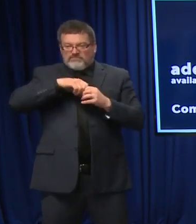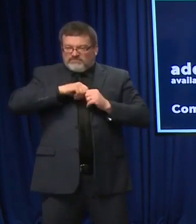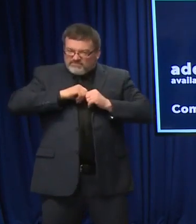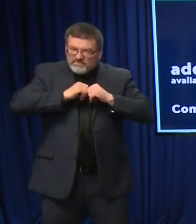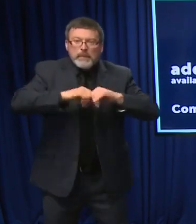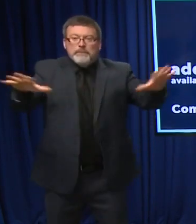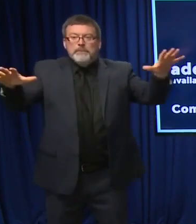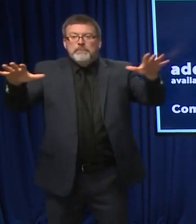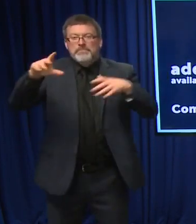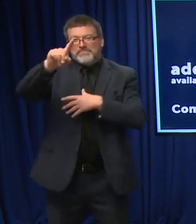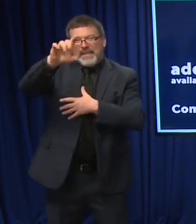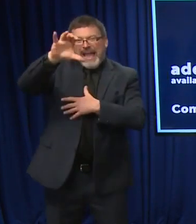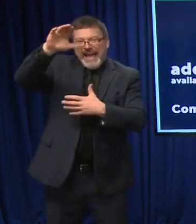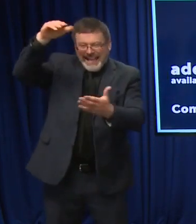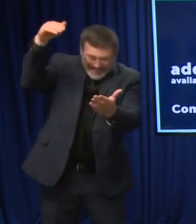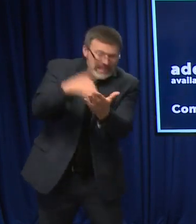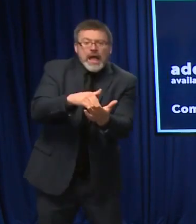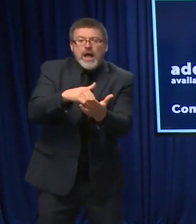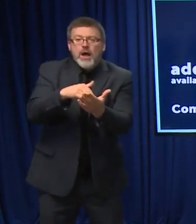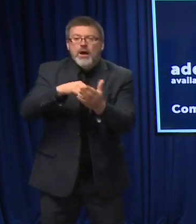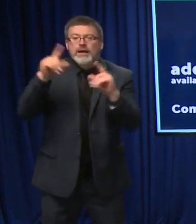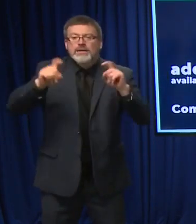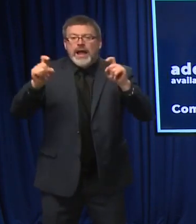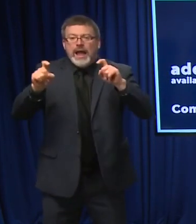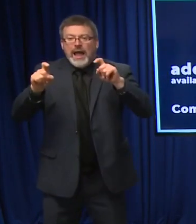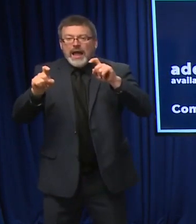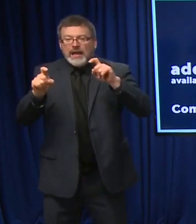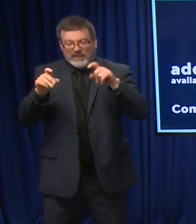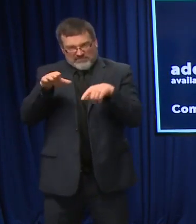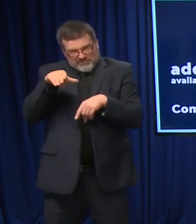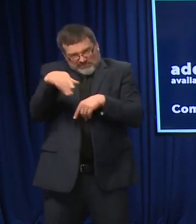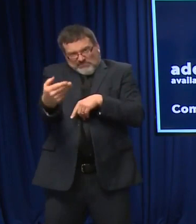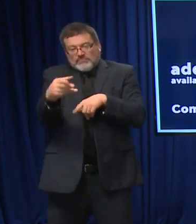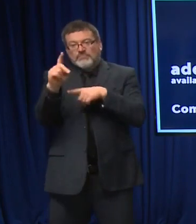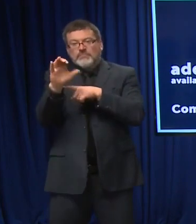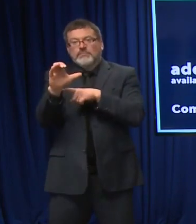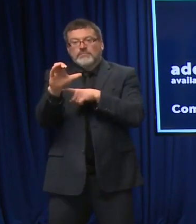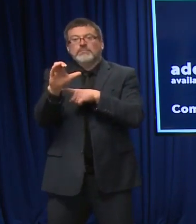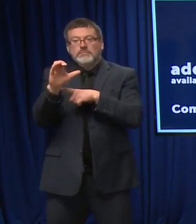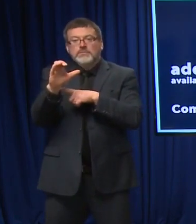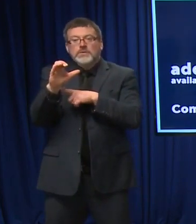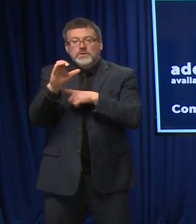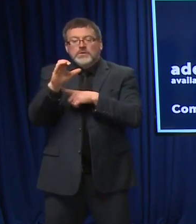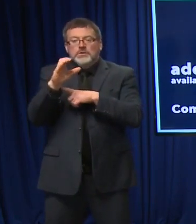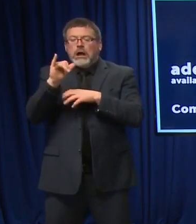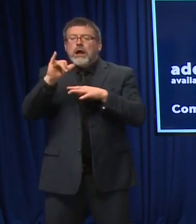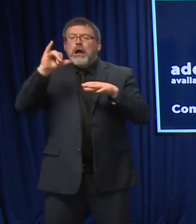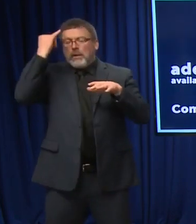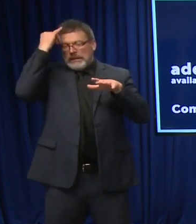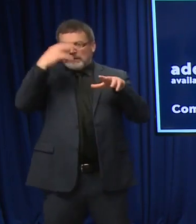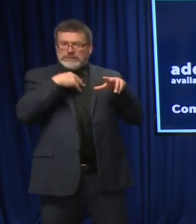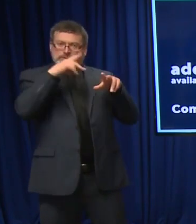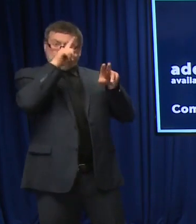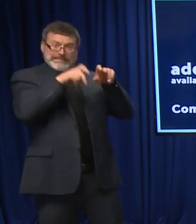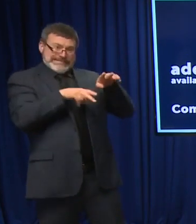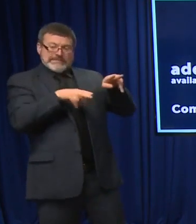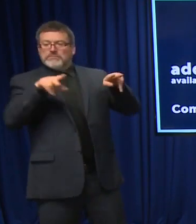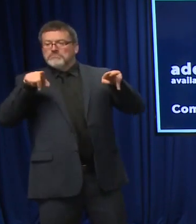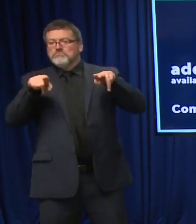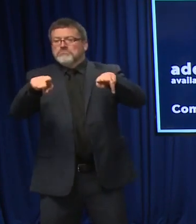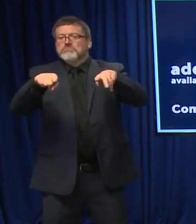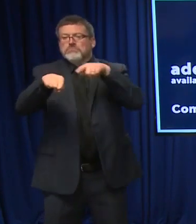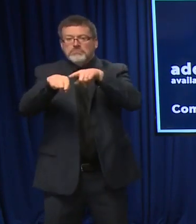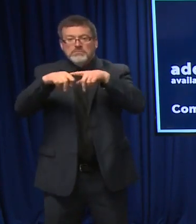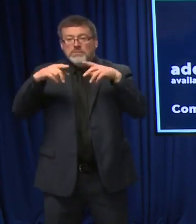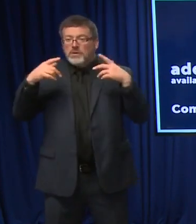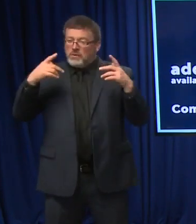And again, very similar to the Say Yes COVID test program, we'll be offering the first round of these tests, these at-home PCR